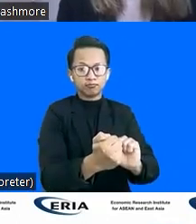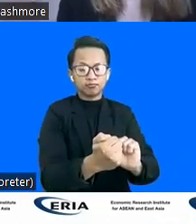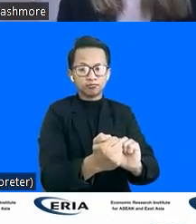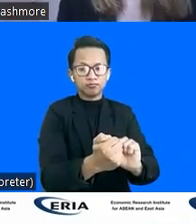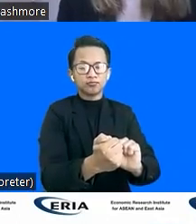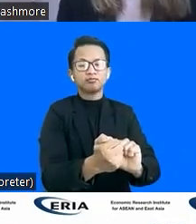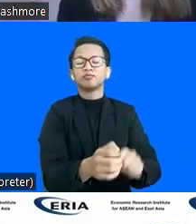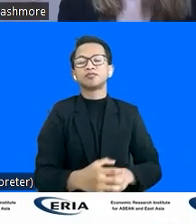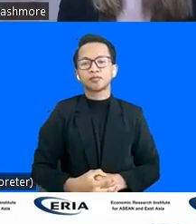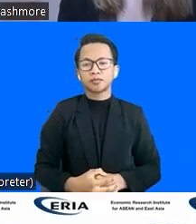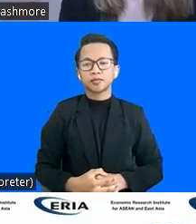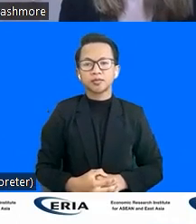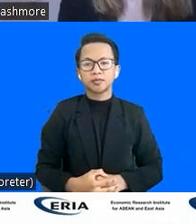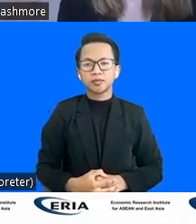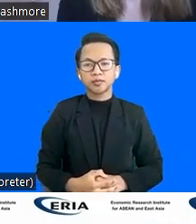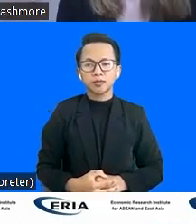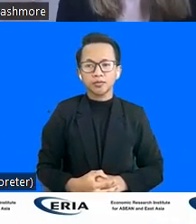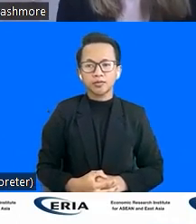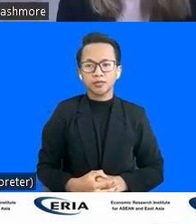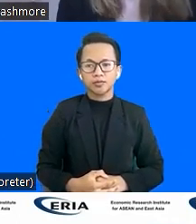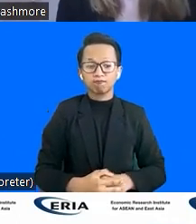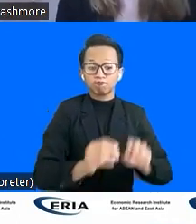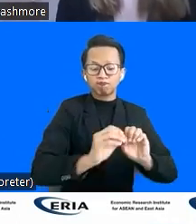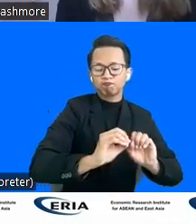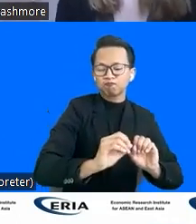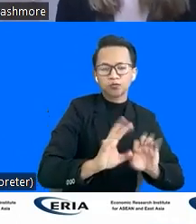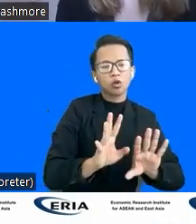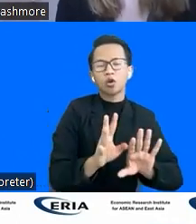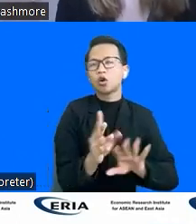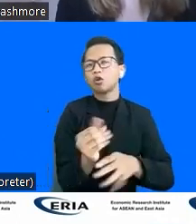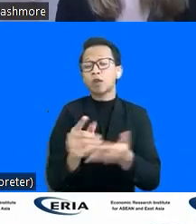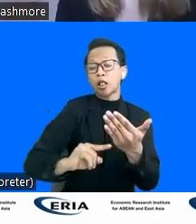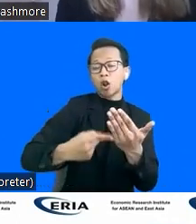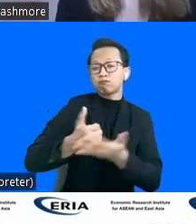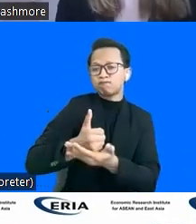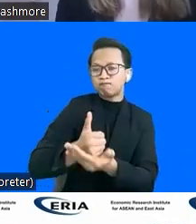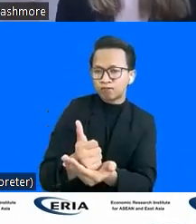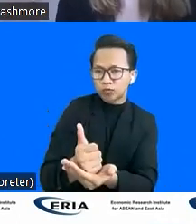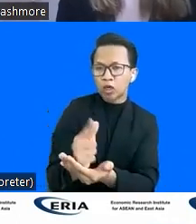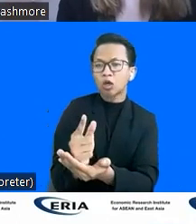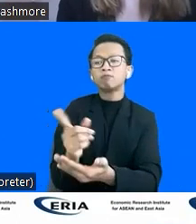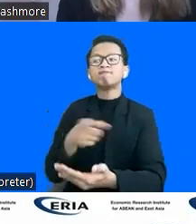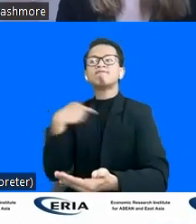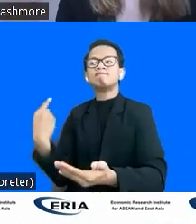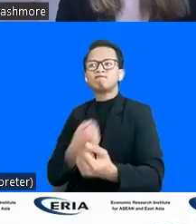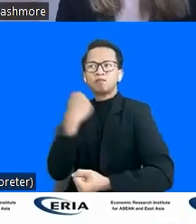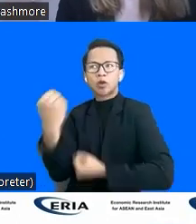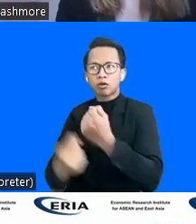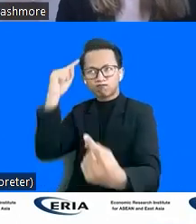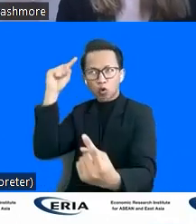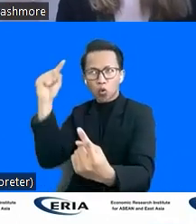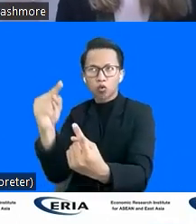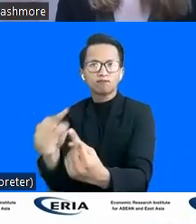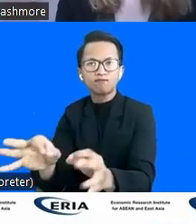and assistive technology really is blurring, which shows that we're moving in the right direction when it comes towards universal